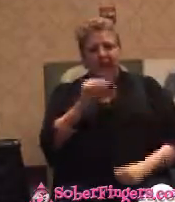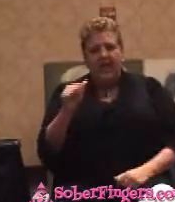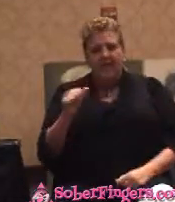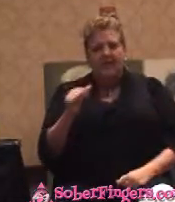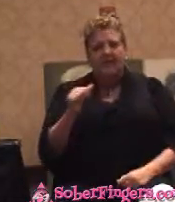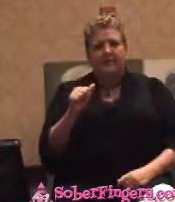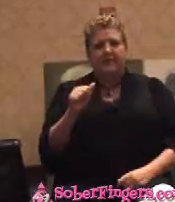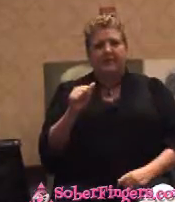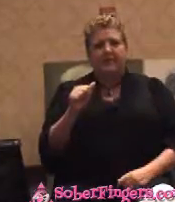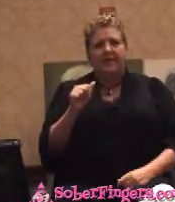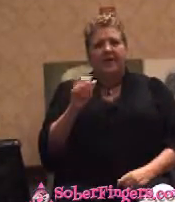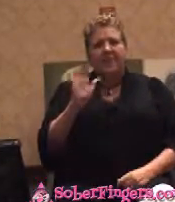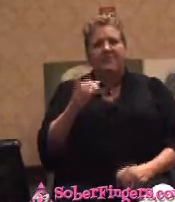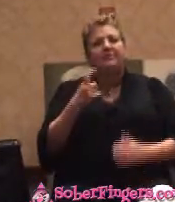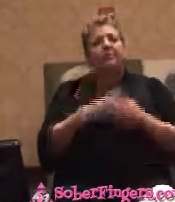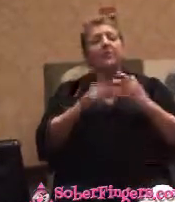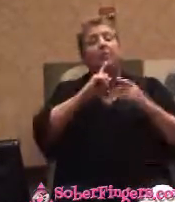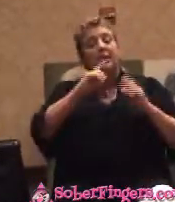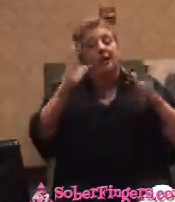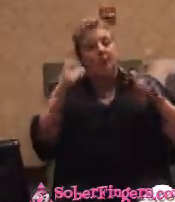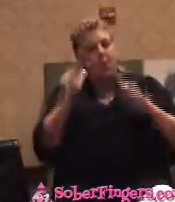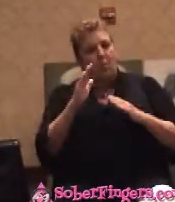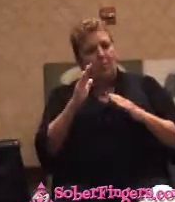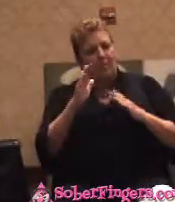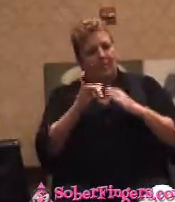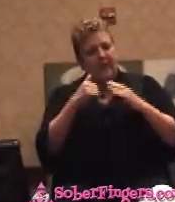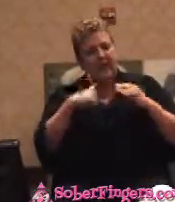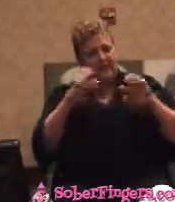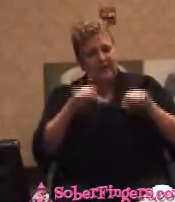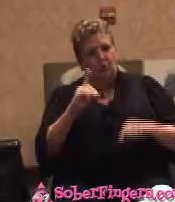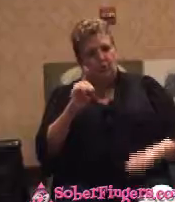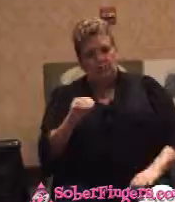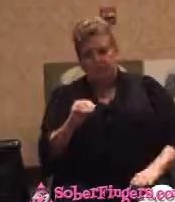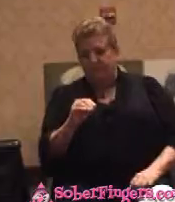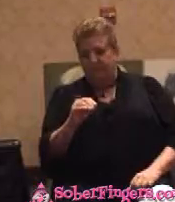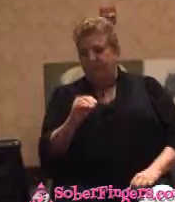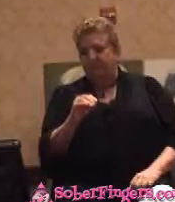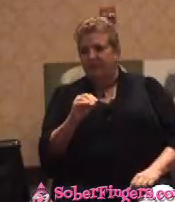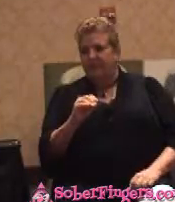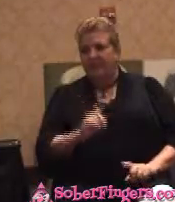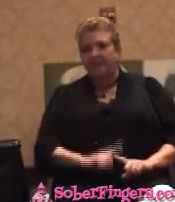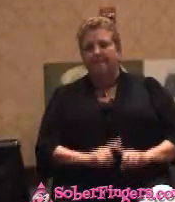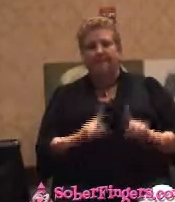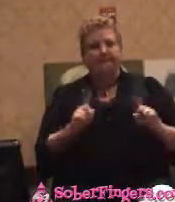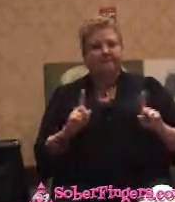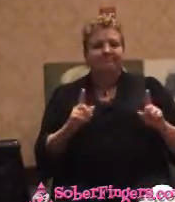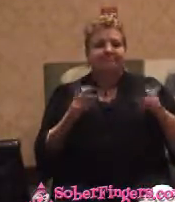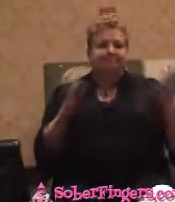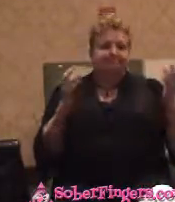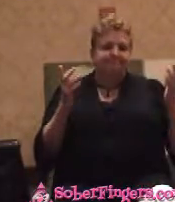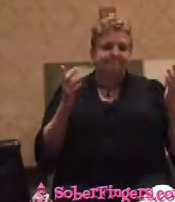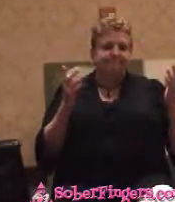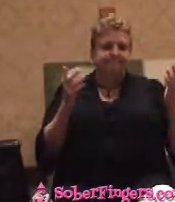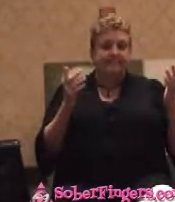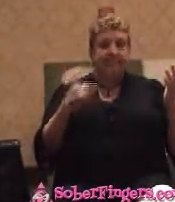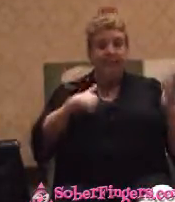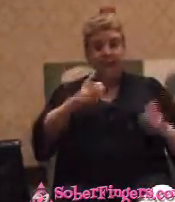And that's what I really hope that I can do, but I myself can't do anything.